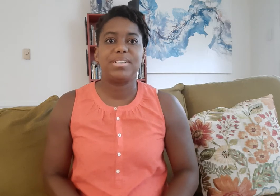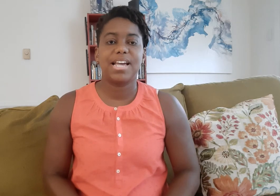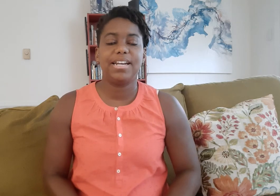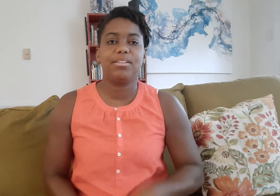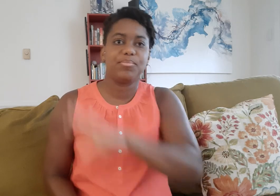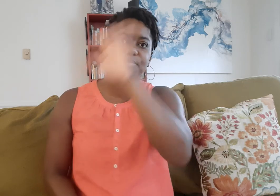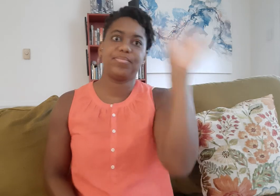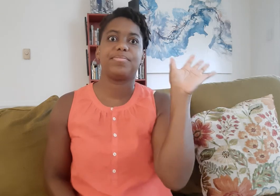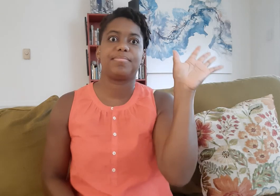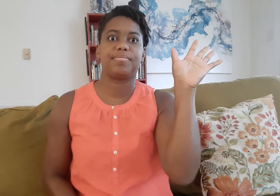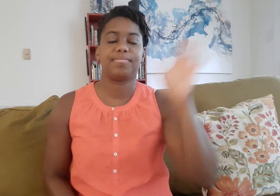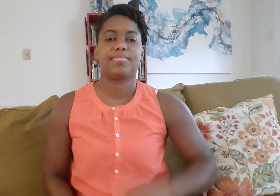signing!